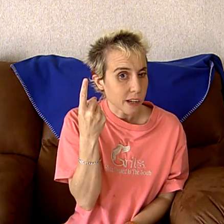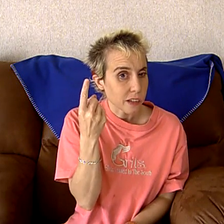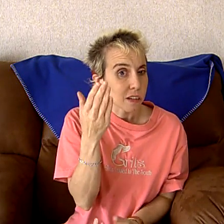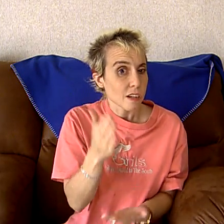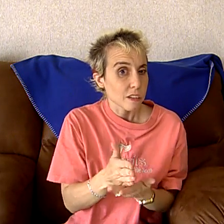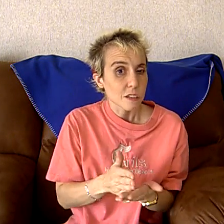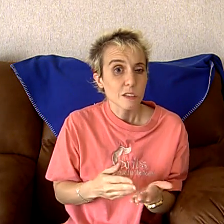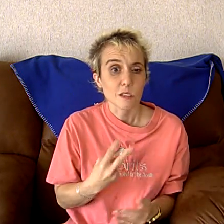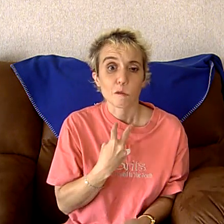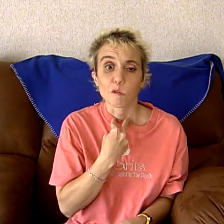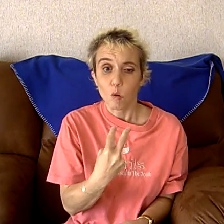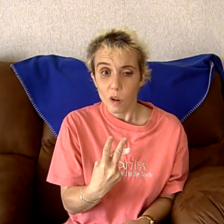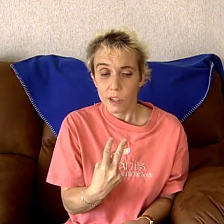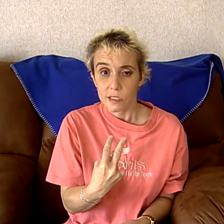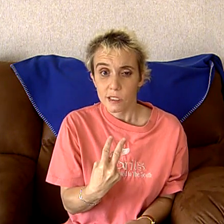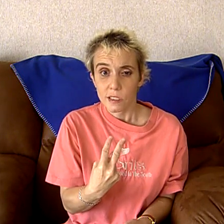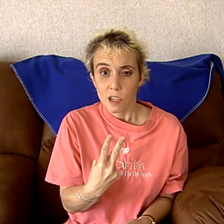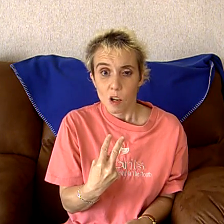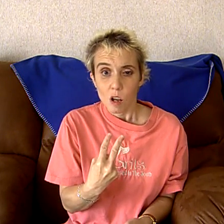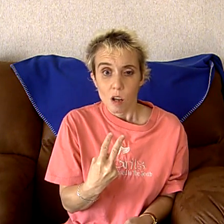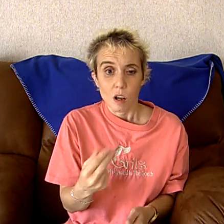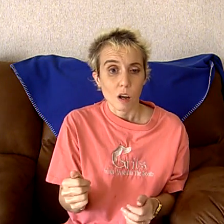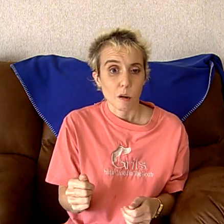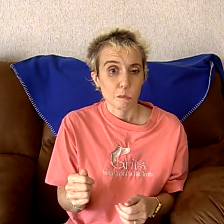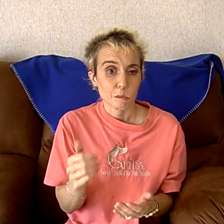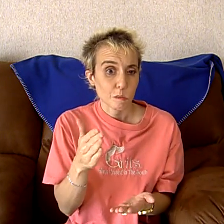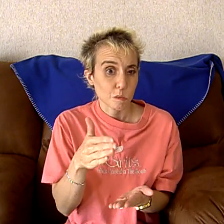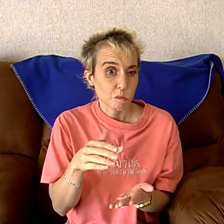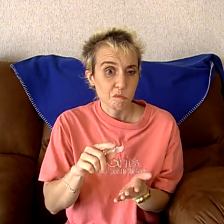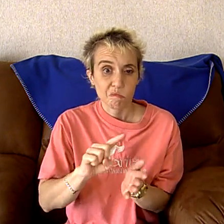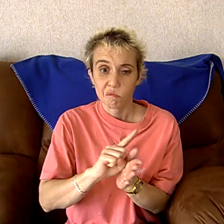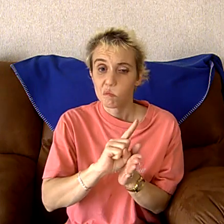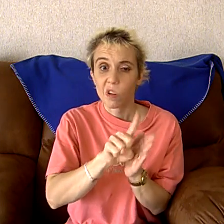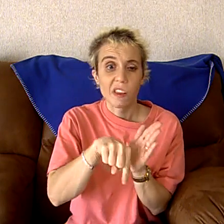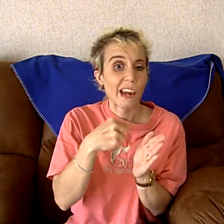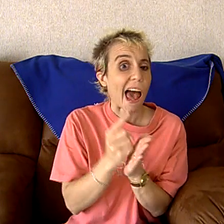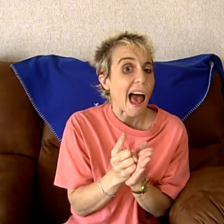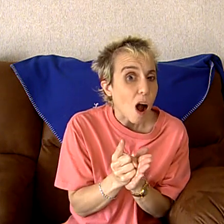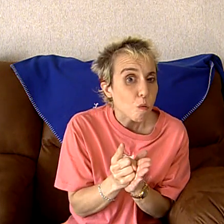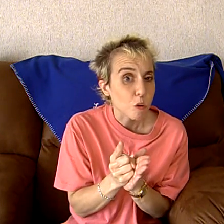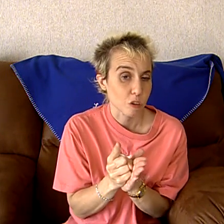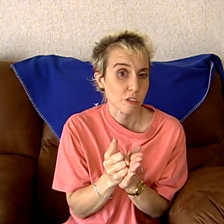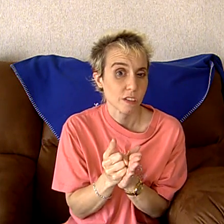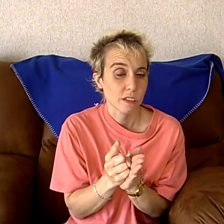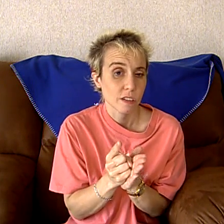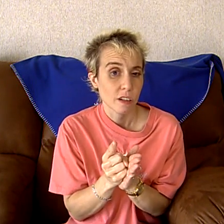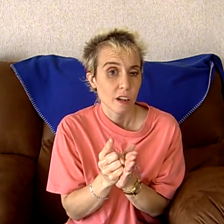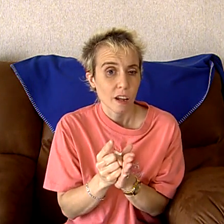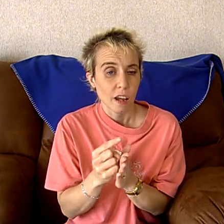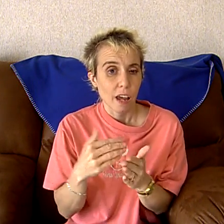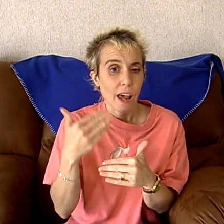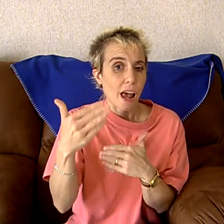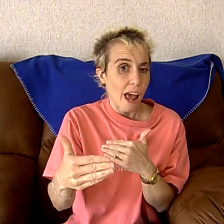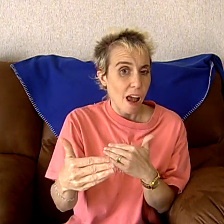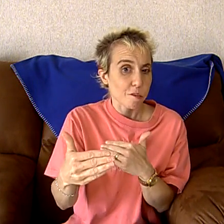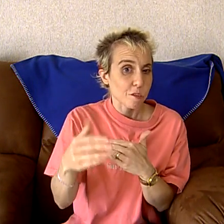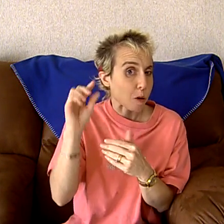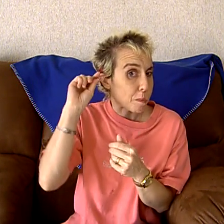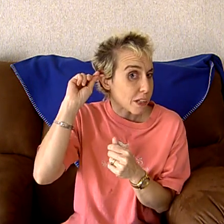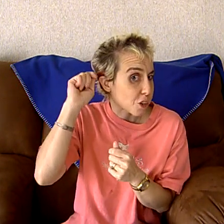some voice the hours after being